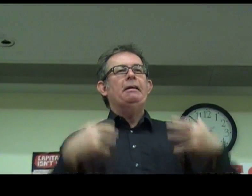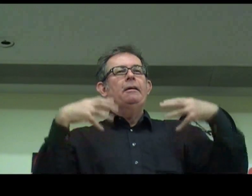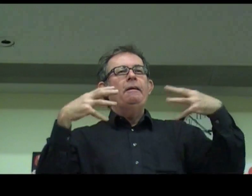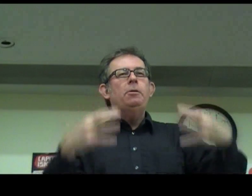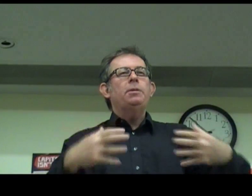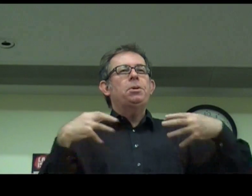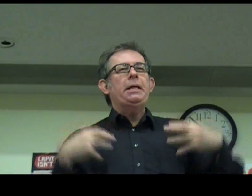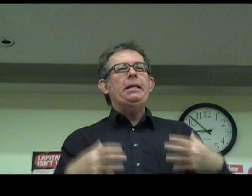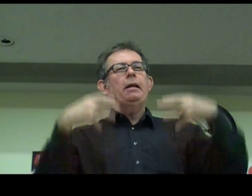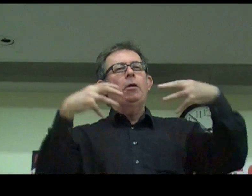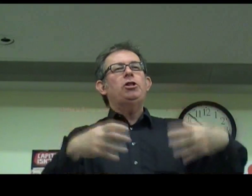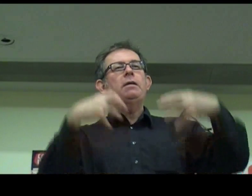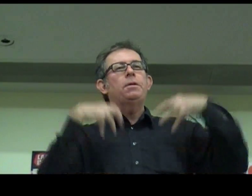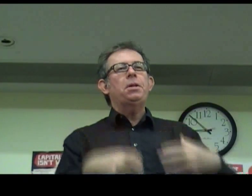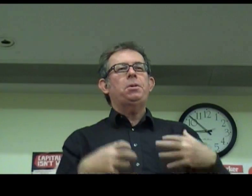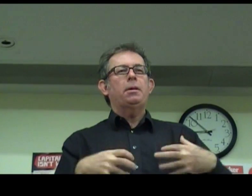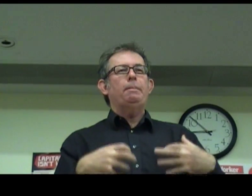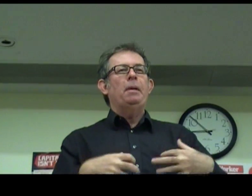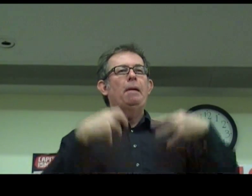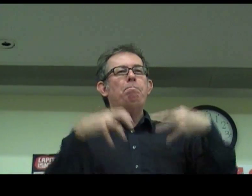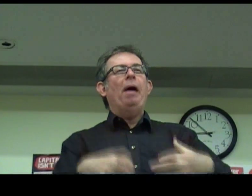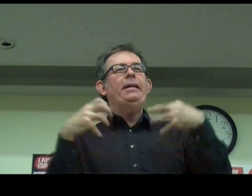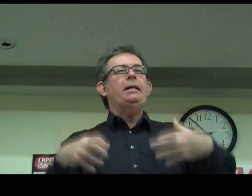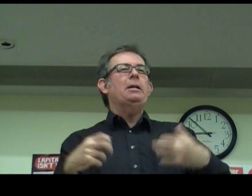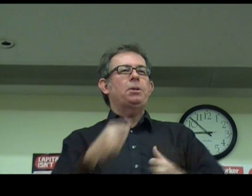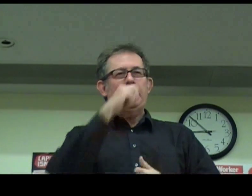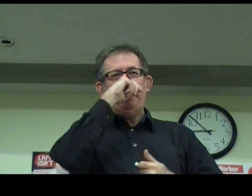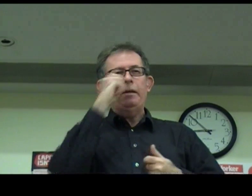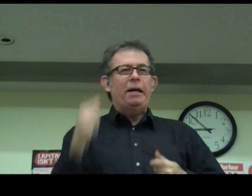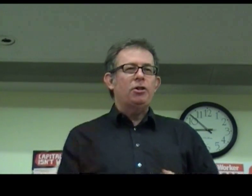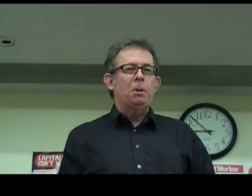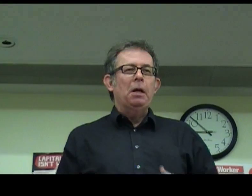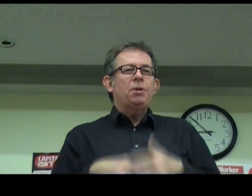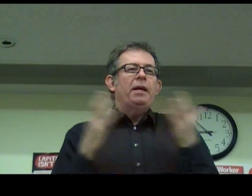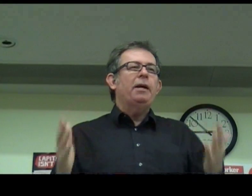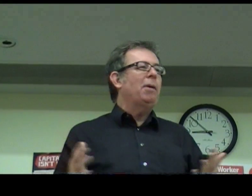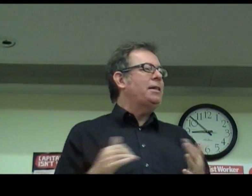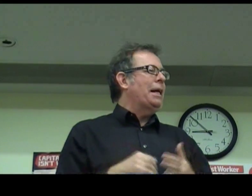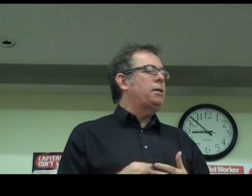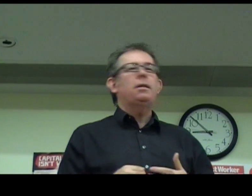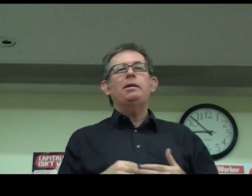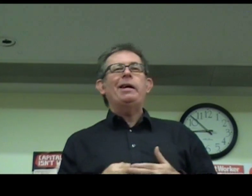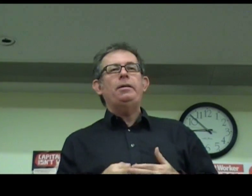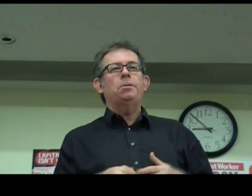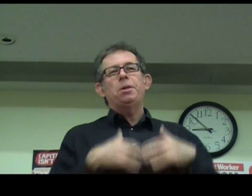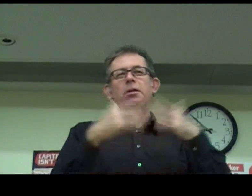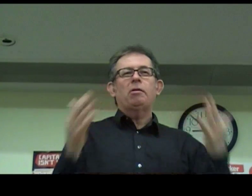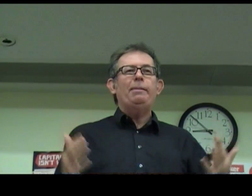the logic of the system binding in a certain pattern of action. So they're going to write a letter to the Iranians. This is a great